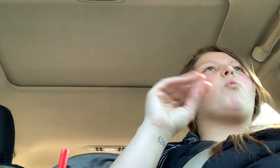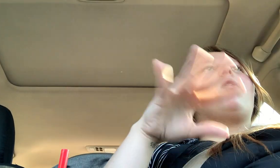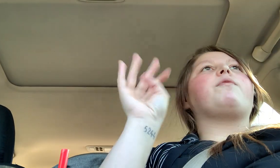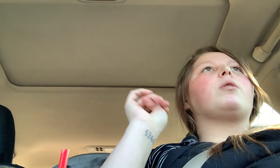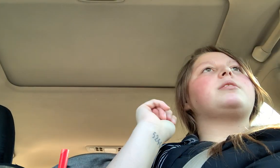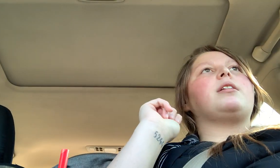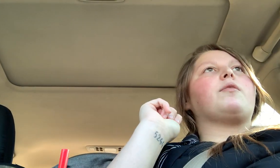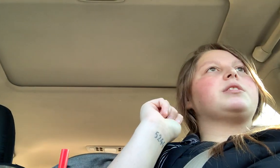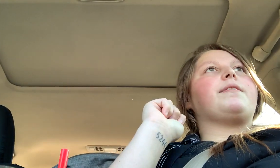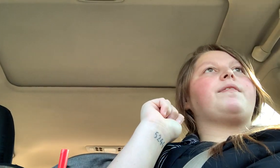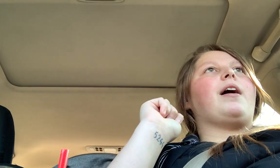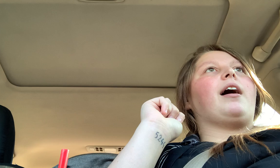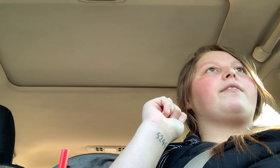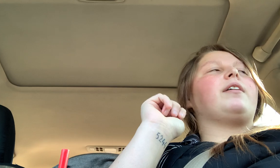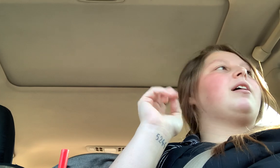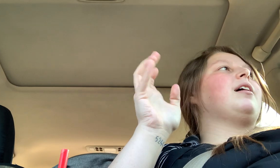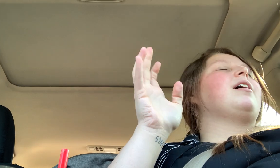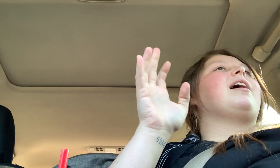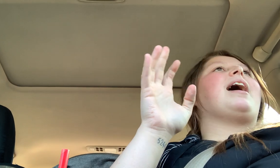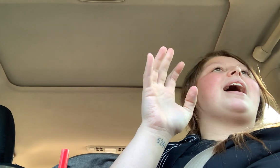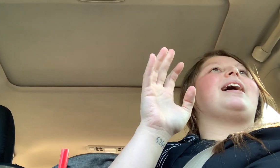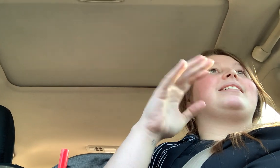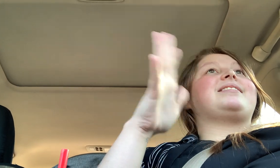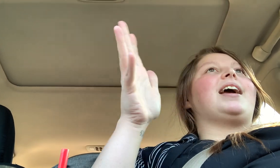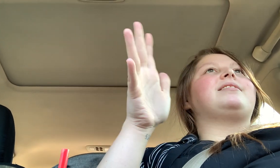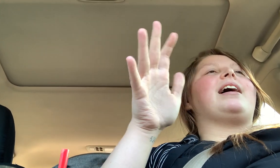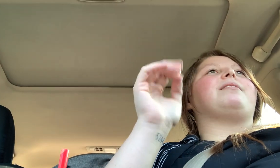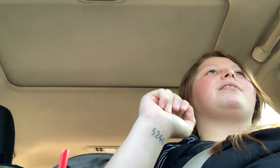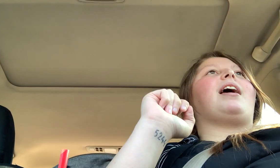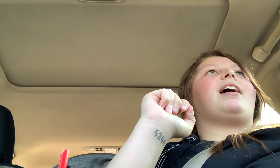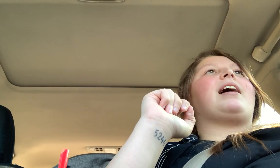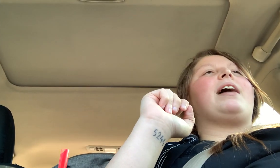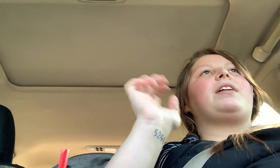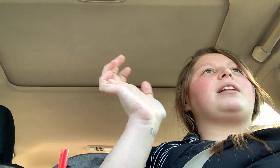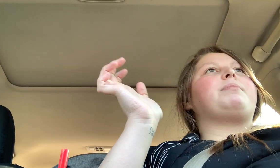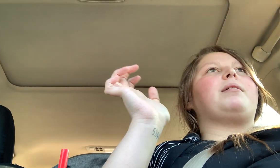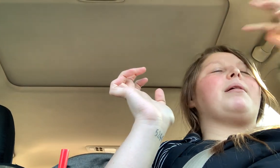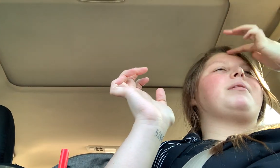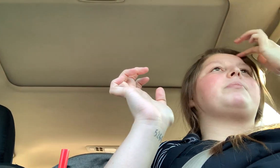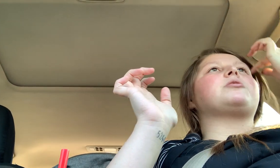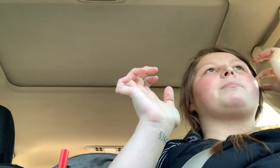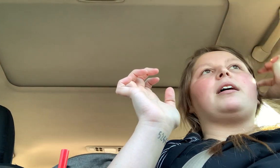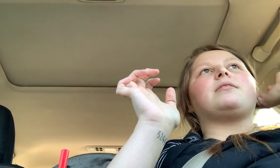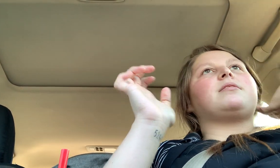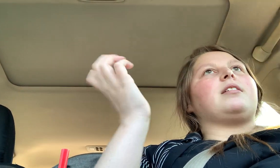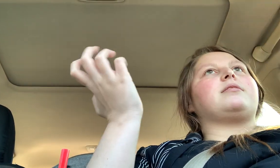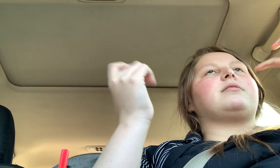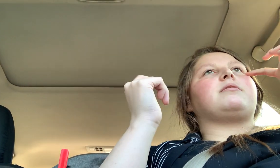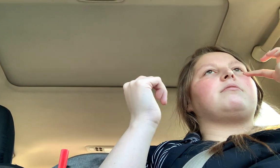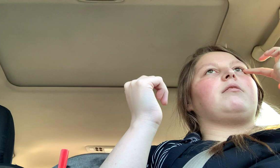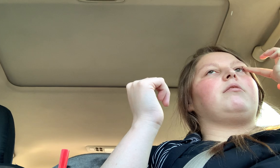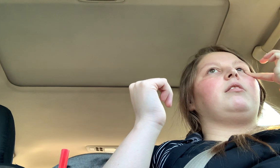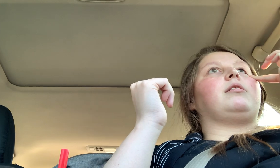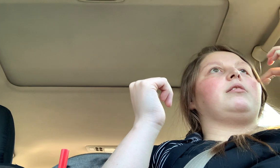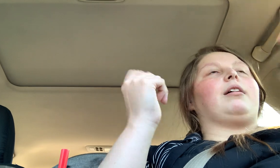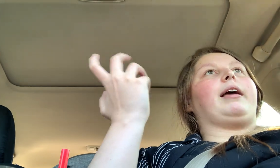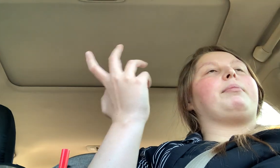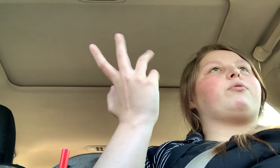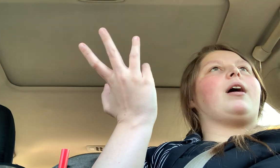114 over 75 and it stayed down and I haven't had to be on my blood pressure meds since like before I